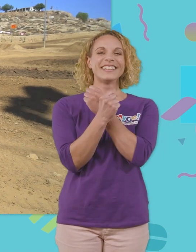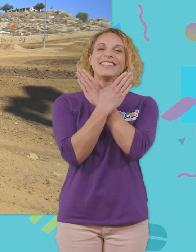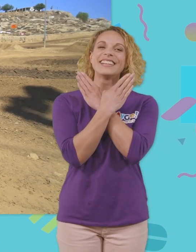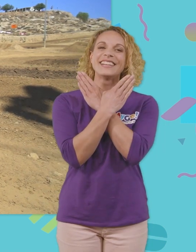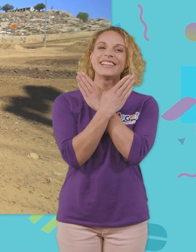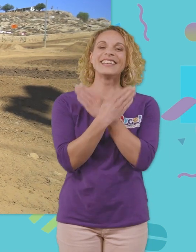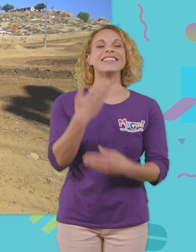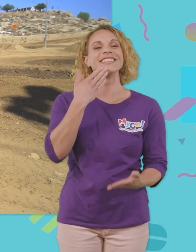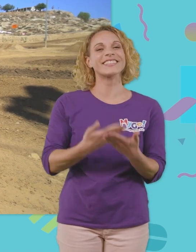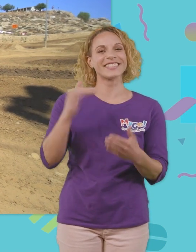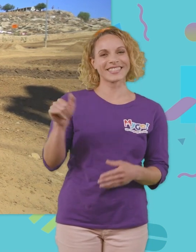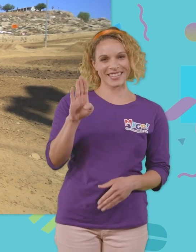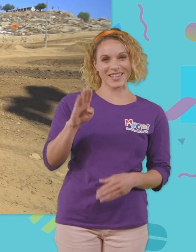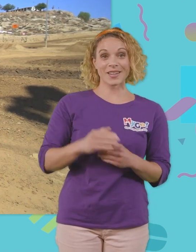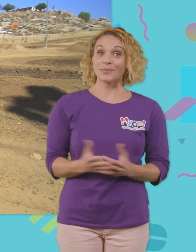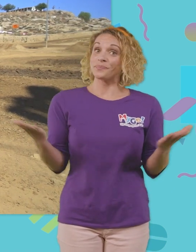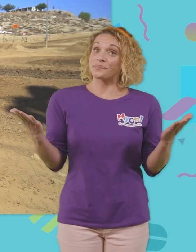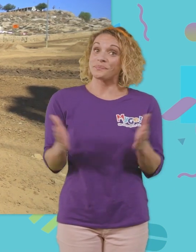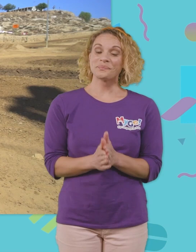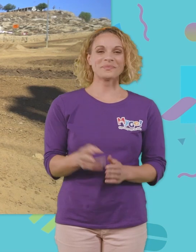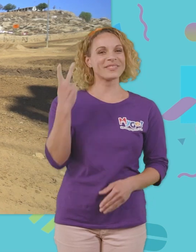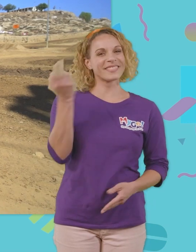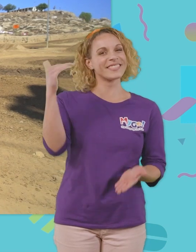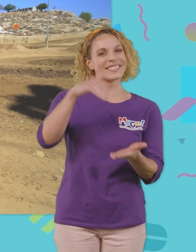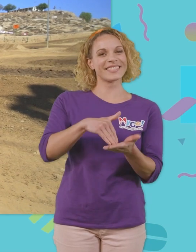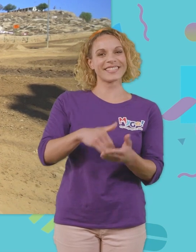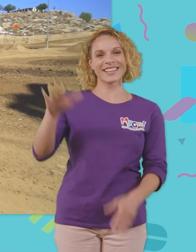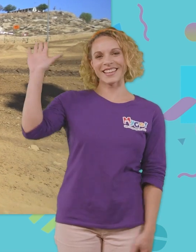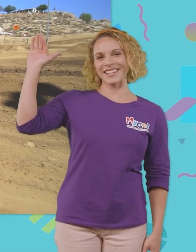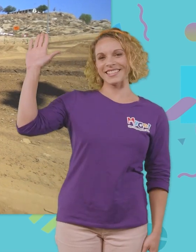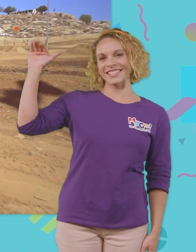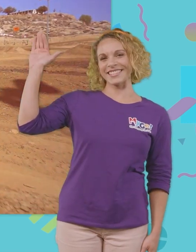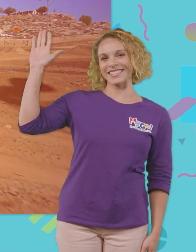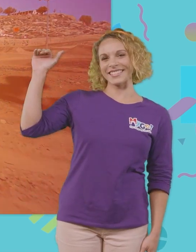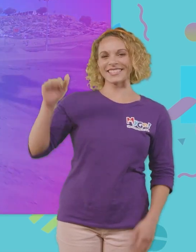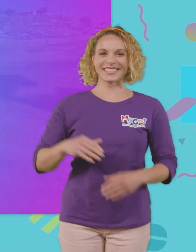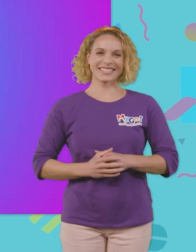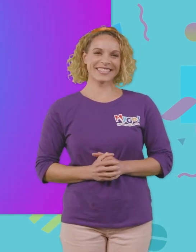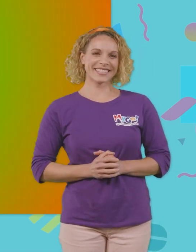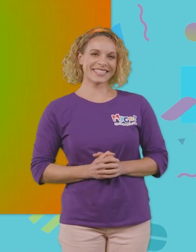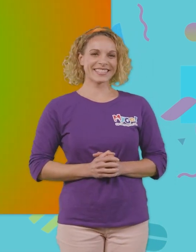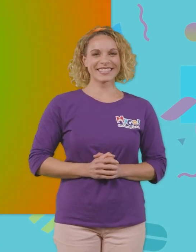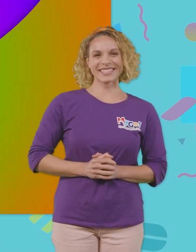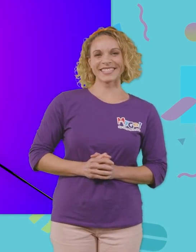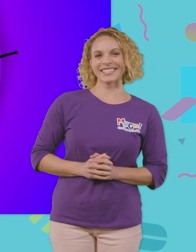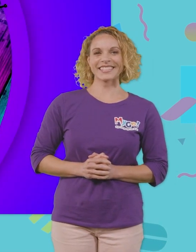good job well see you again bye bye come on everyone